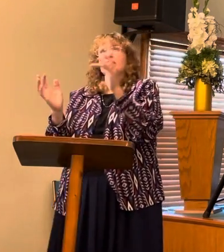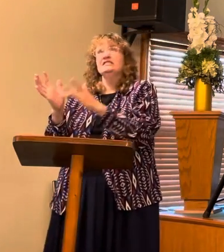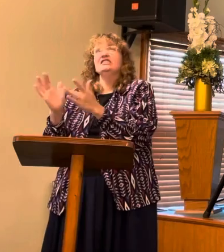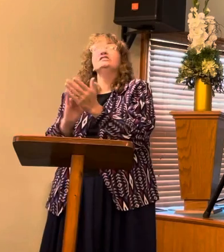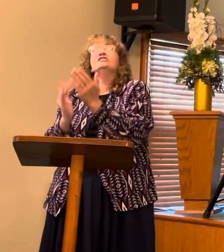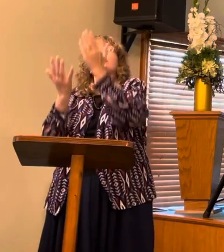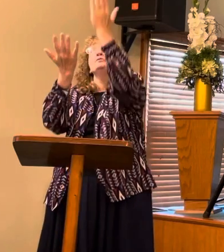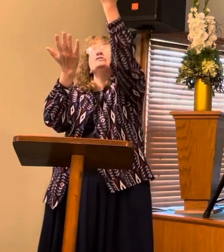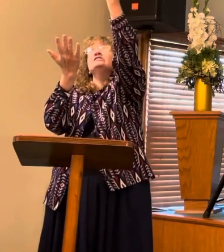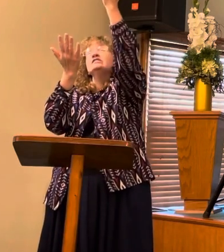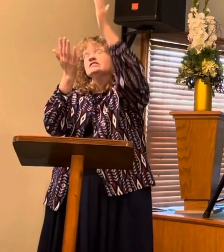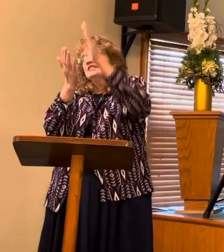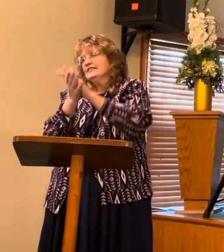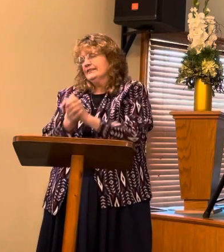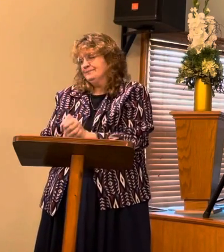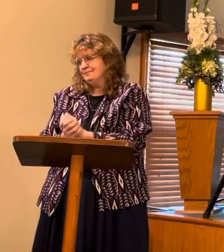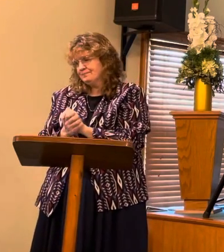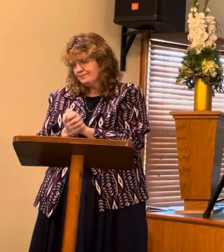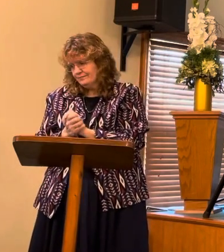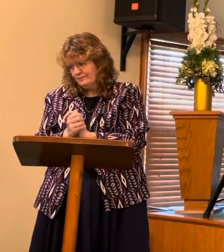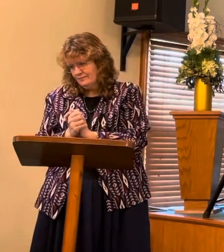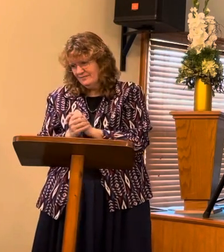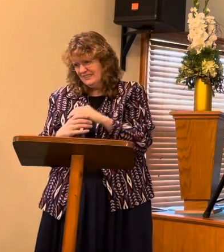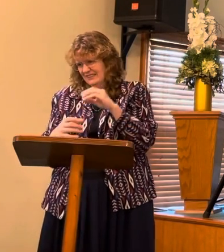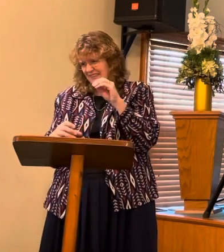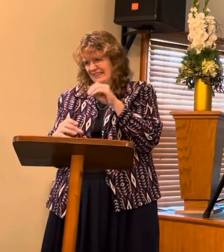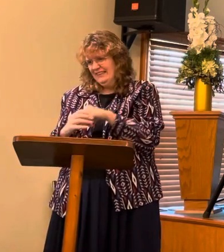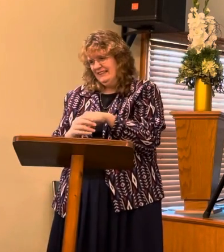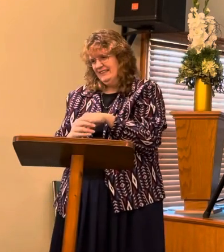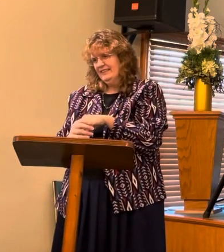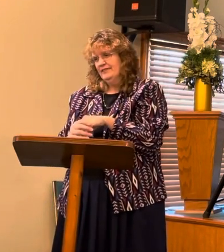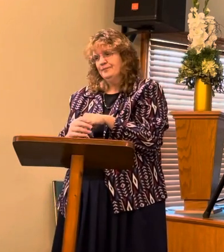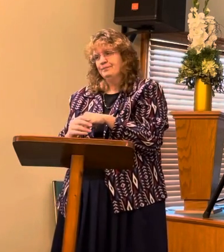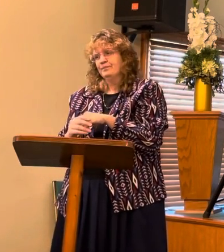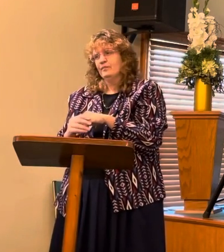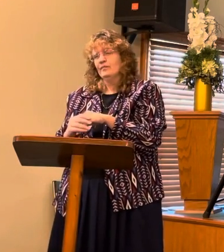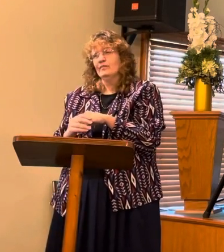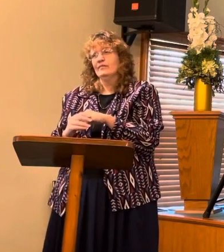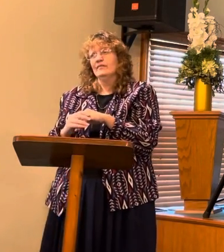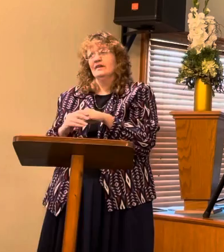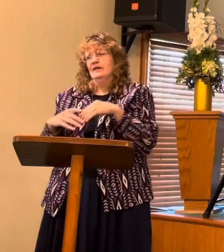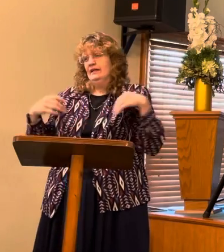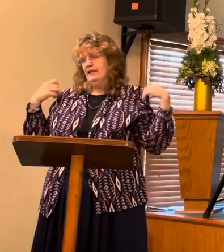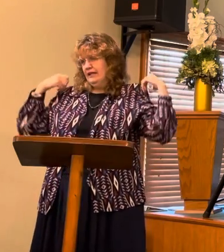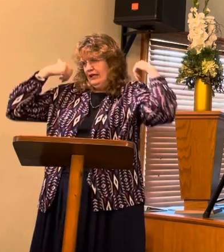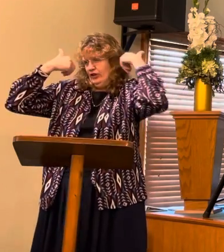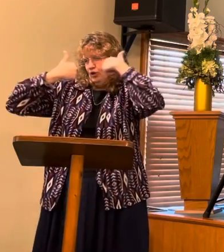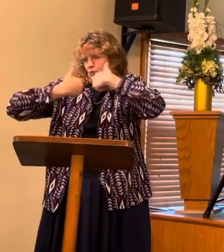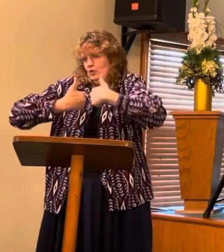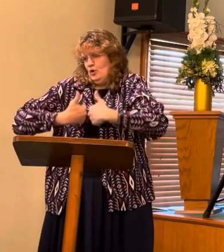in their robes of life array.